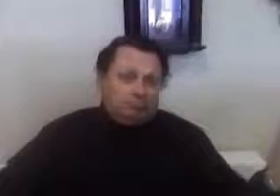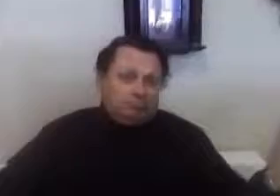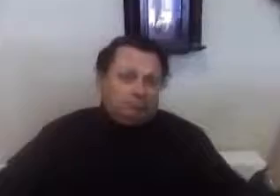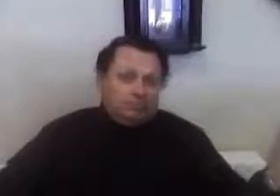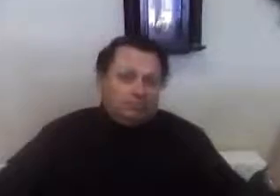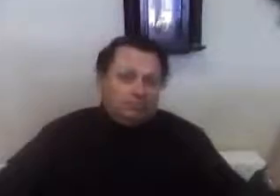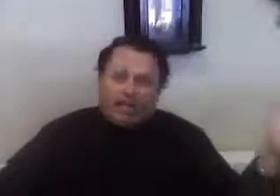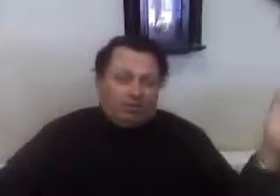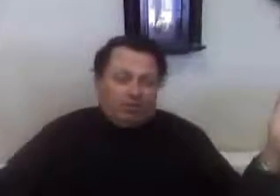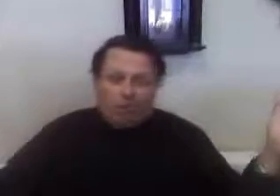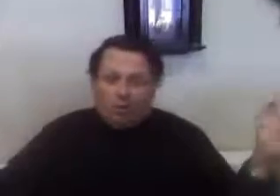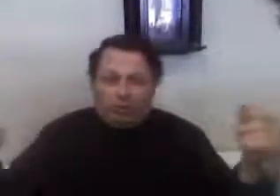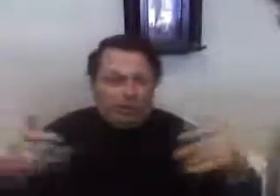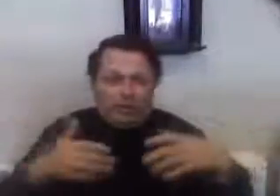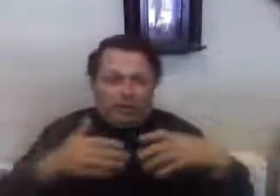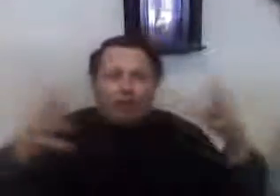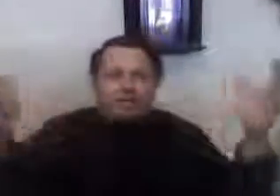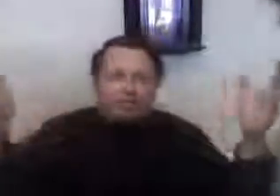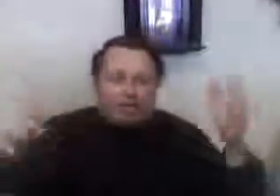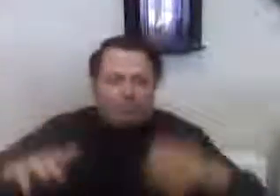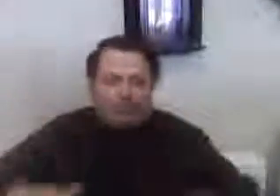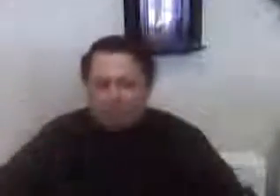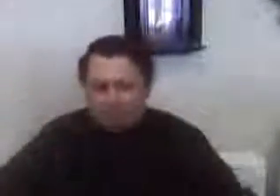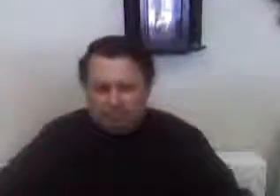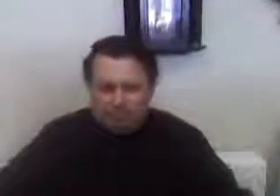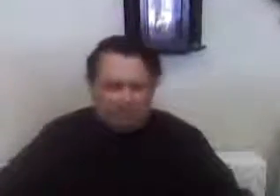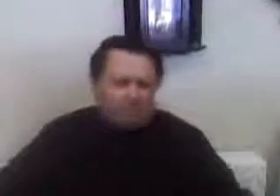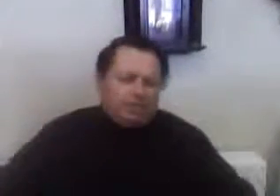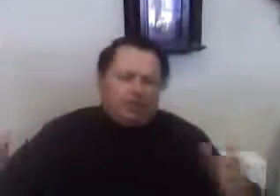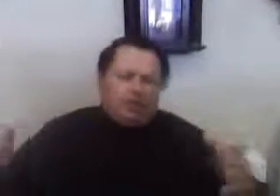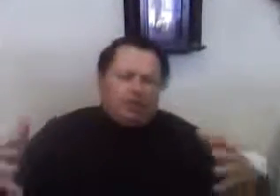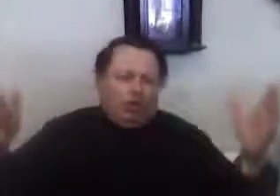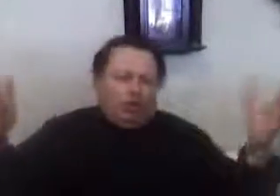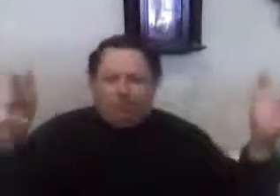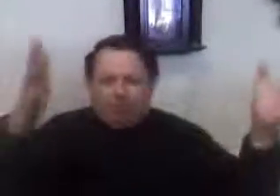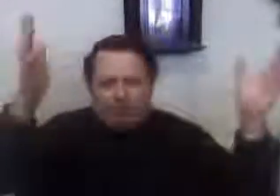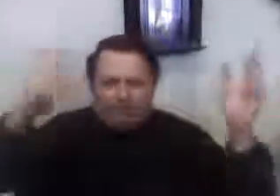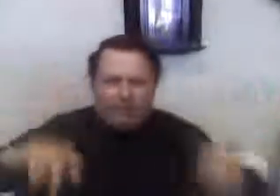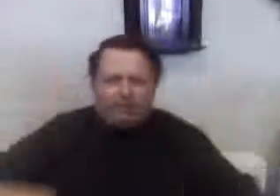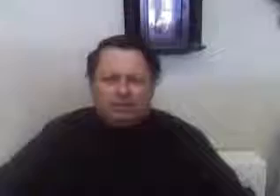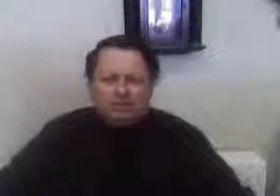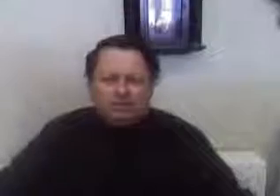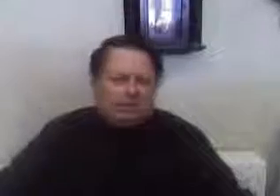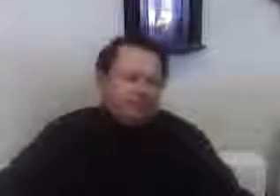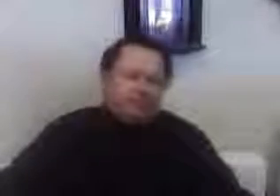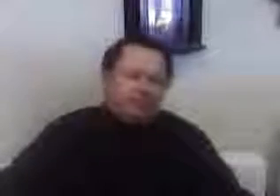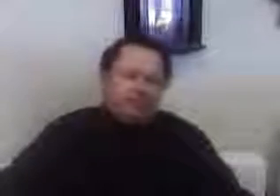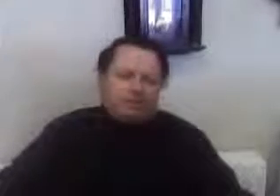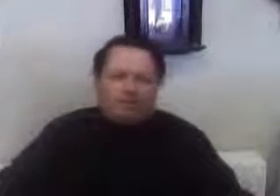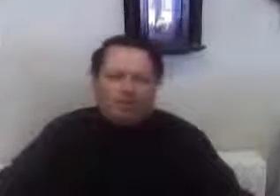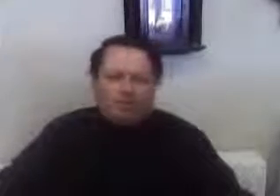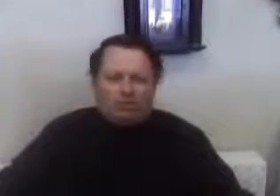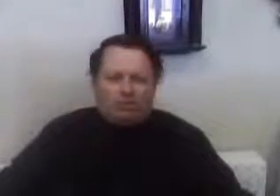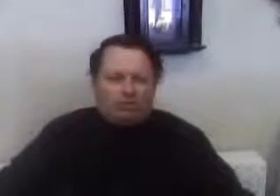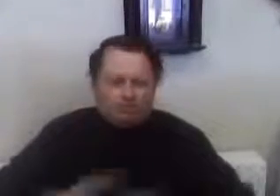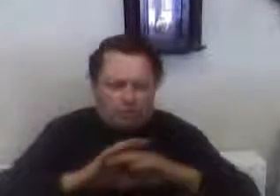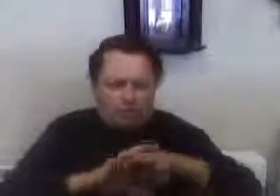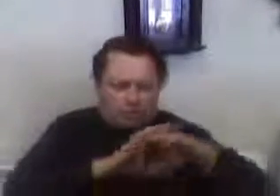the economic board, whatever, that runs the company, CEO, all of them up there, vice presidents, and all those who strictly